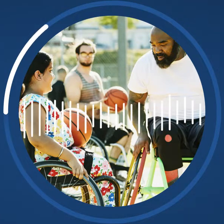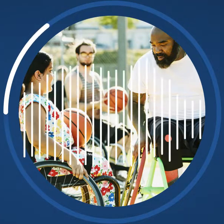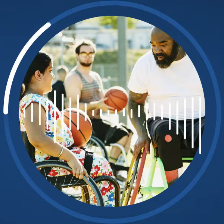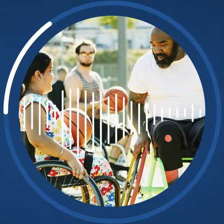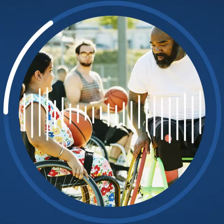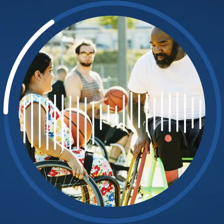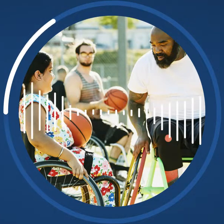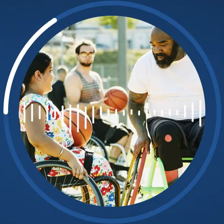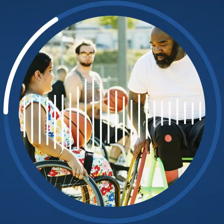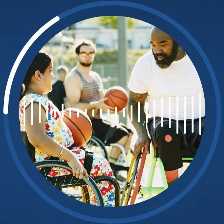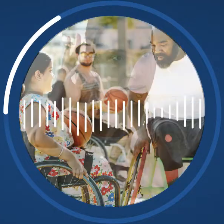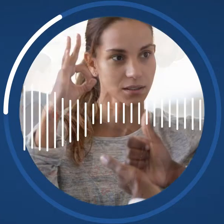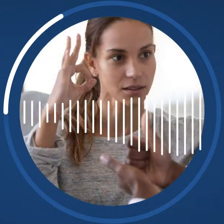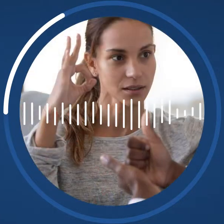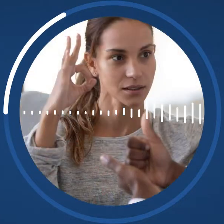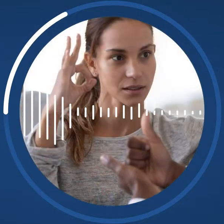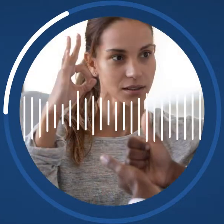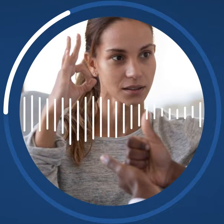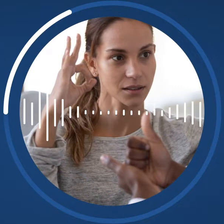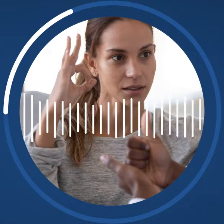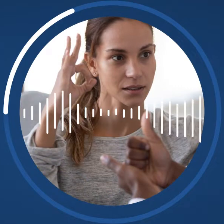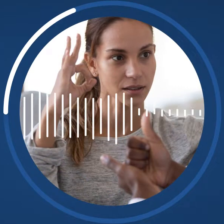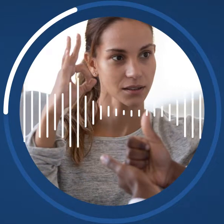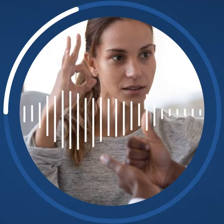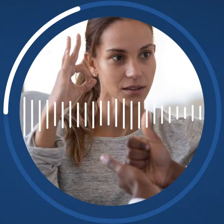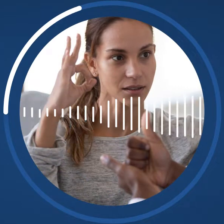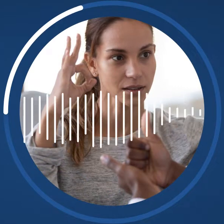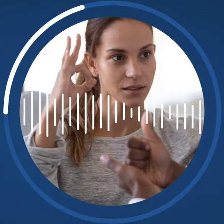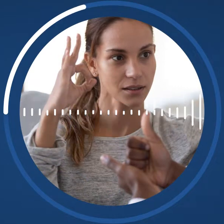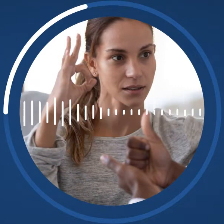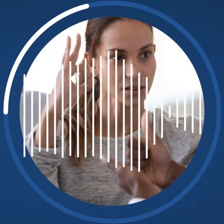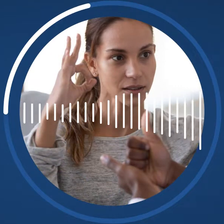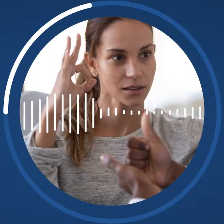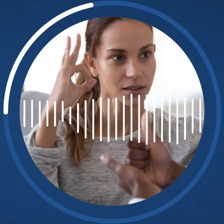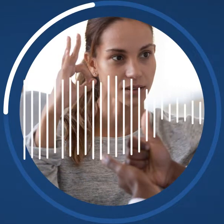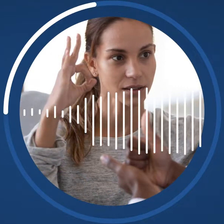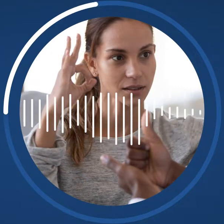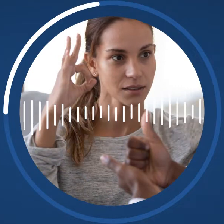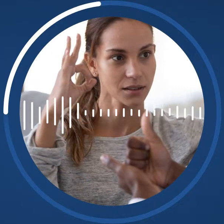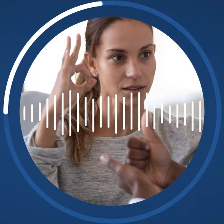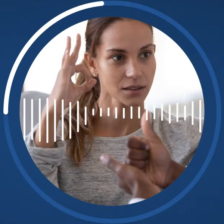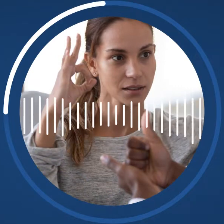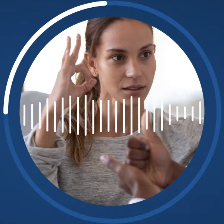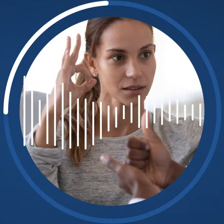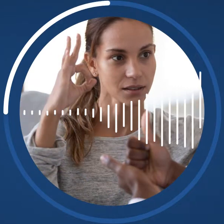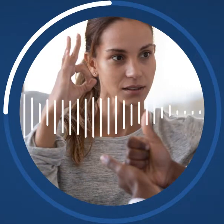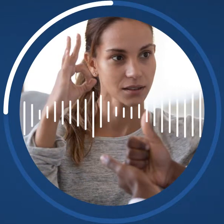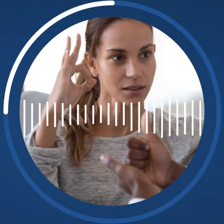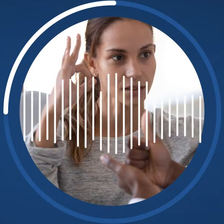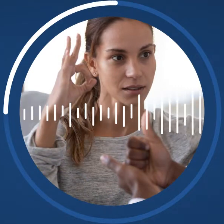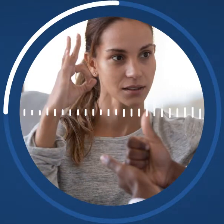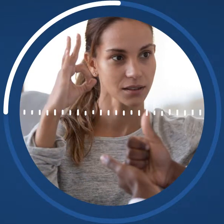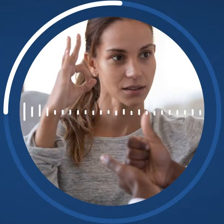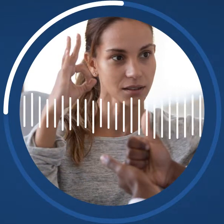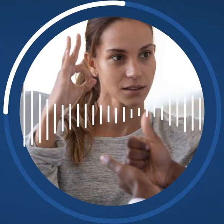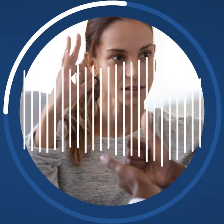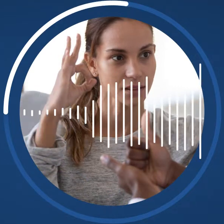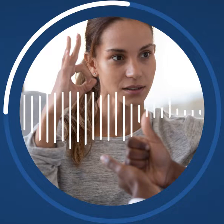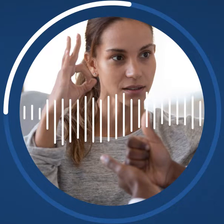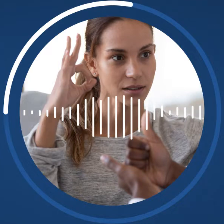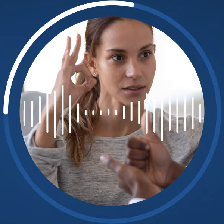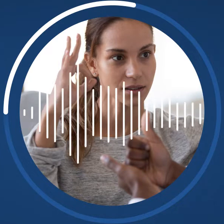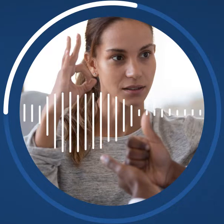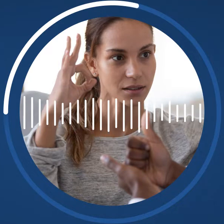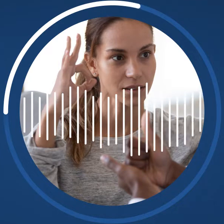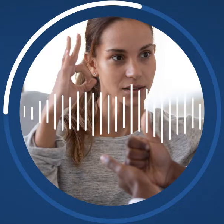On July 26, 1990, President George H.W. signed the Americans with Disabilities Act into law. This